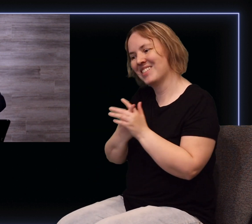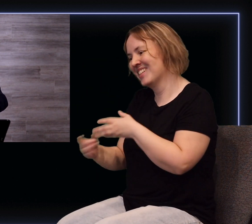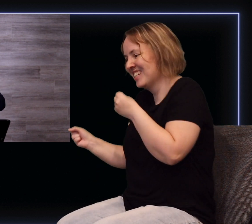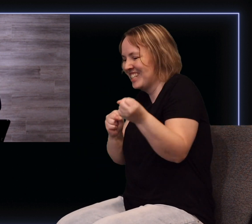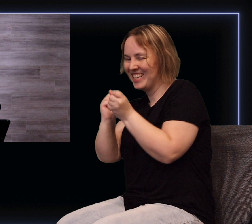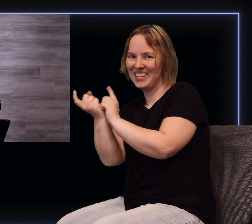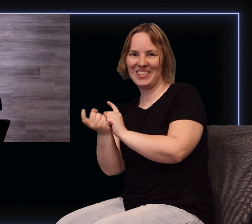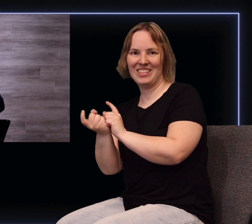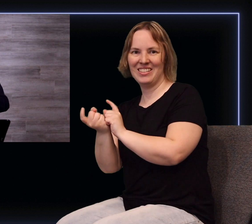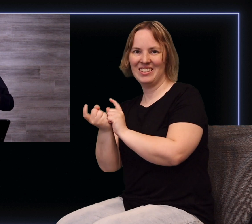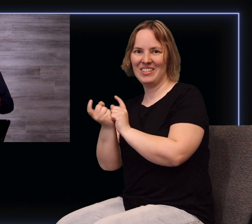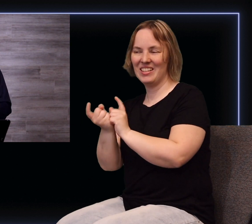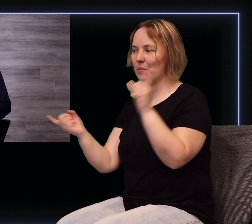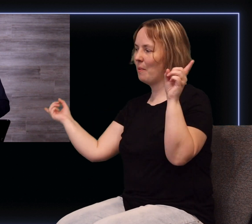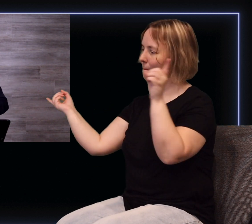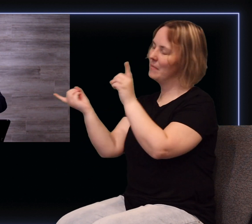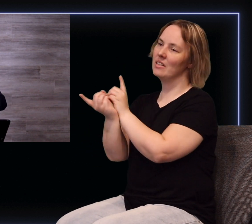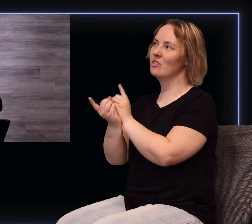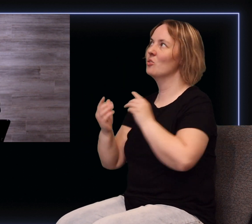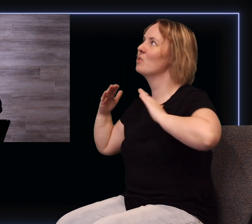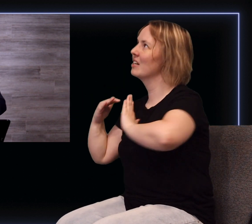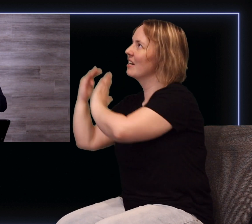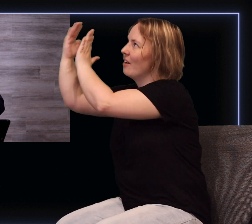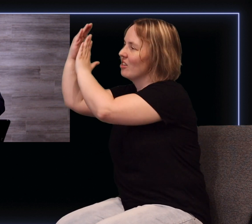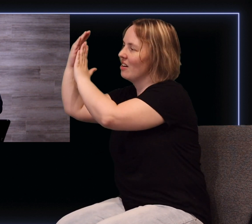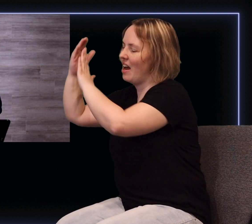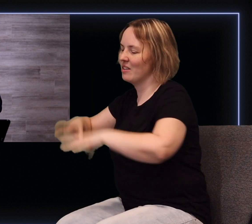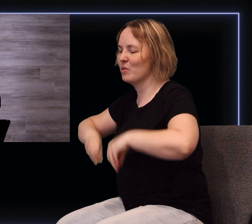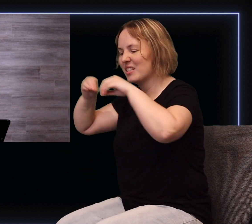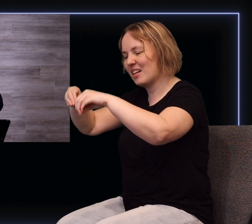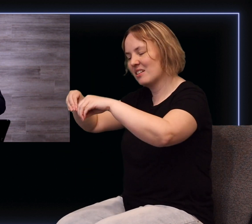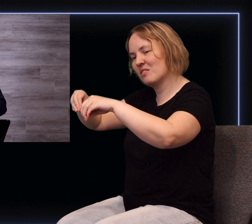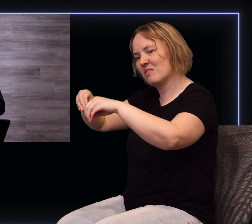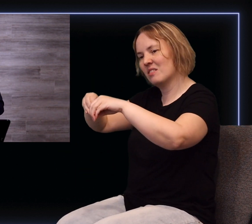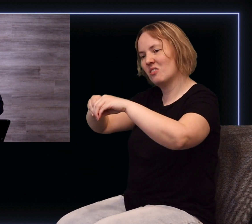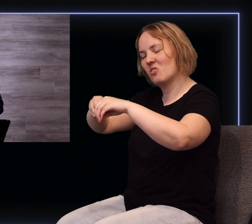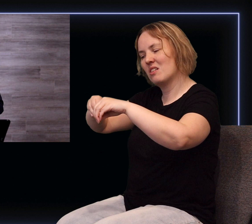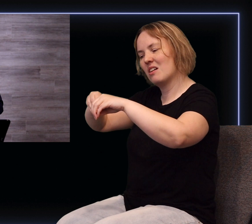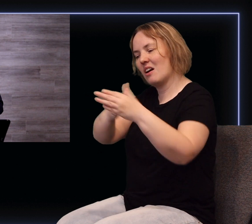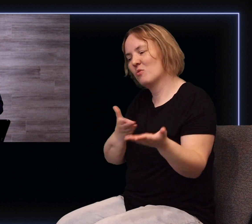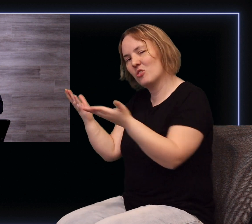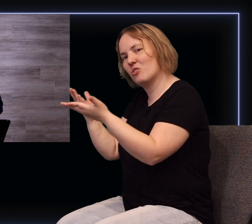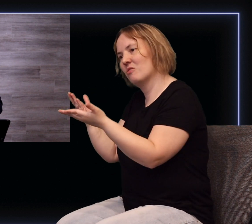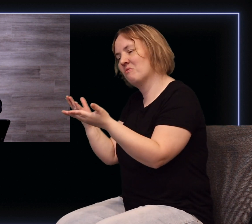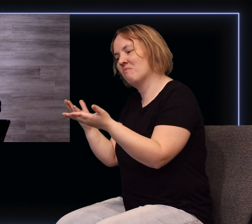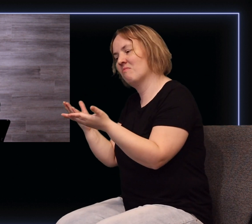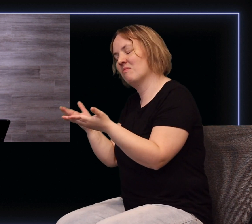will meet you you will encounter he will begin to set you back on mission the Lord so faithful to do that